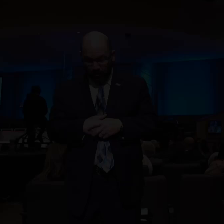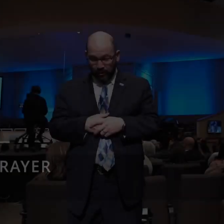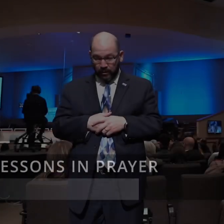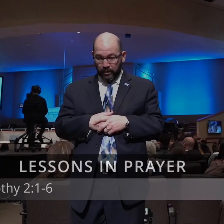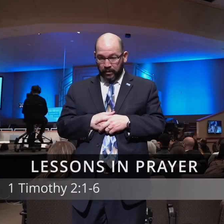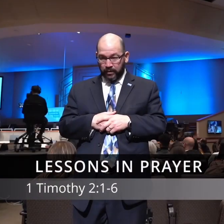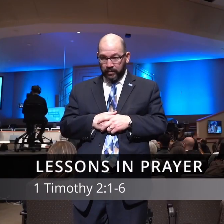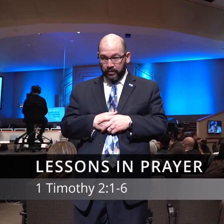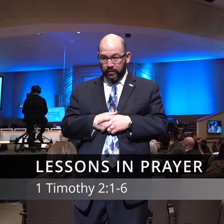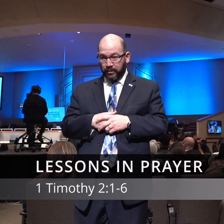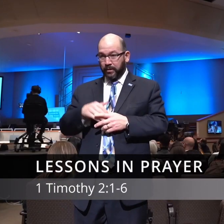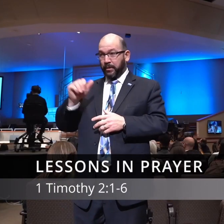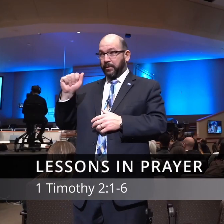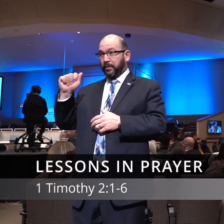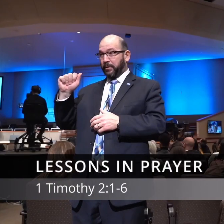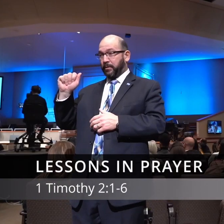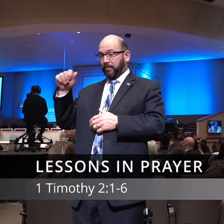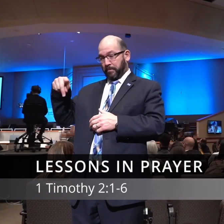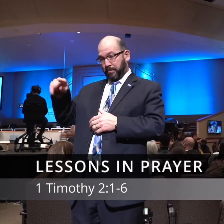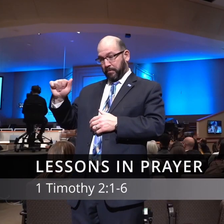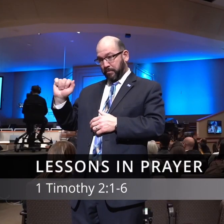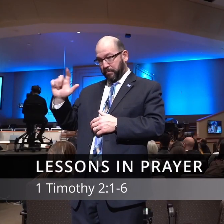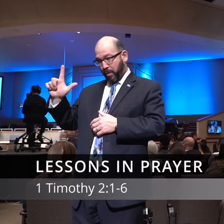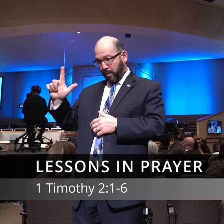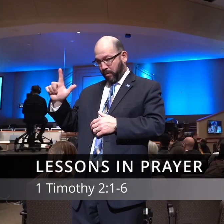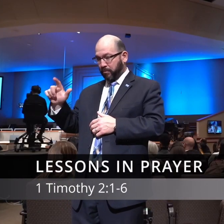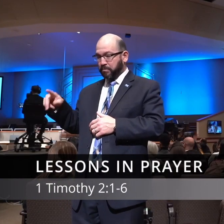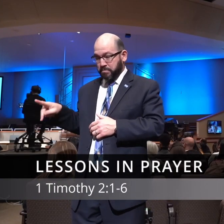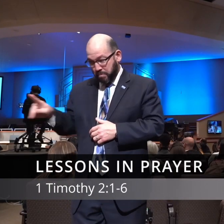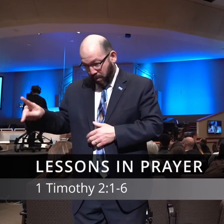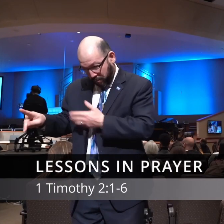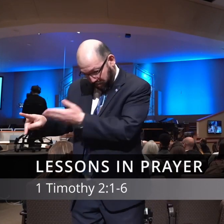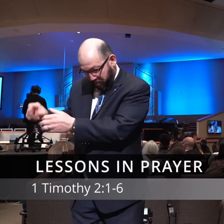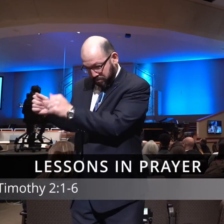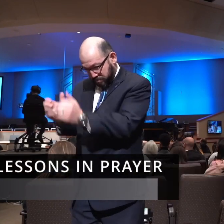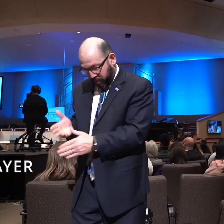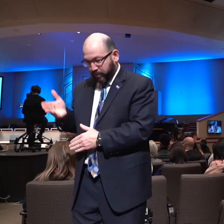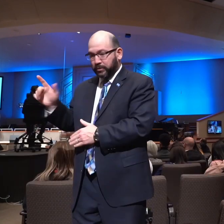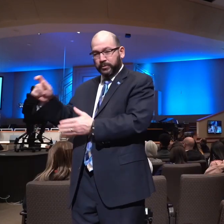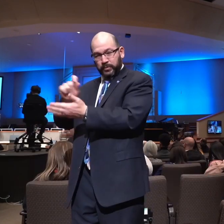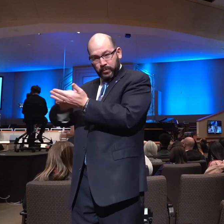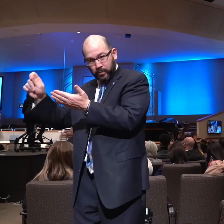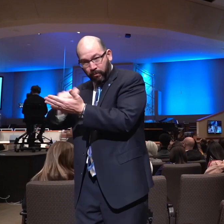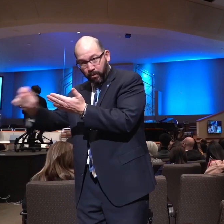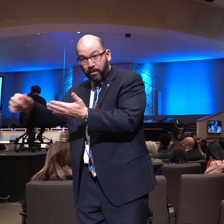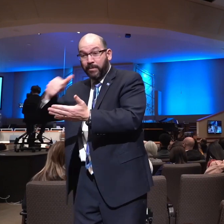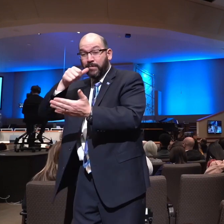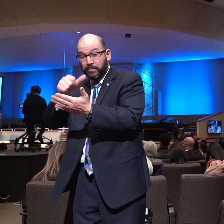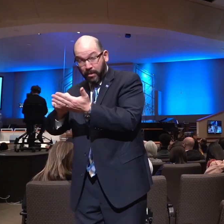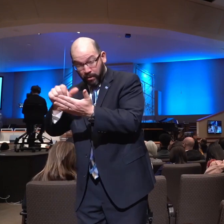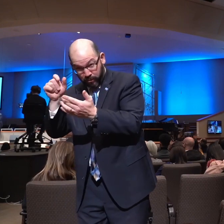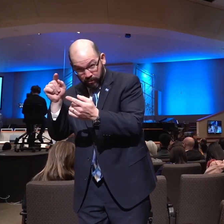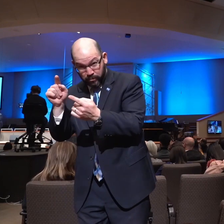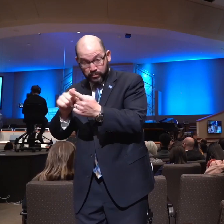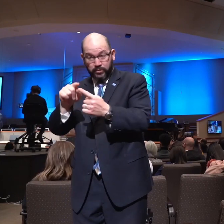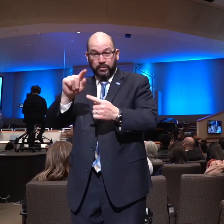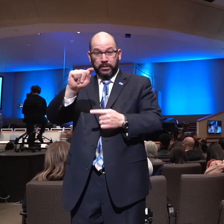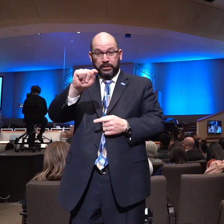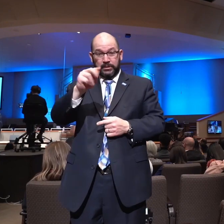The Apostle Paul, in these pastoral epistles, is writing to Timothy and to Titus to exhort